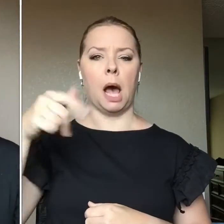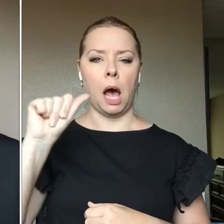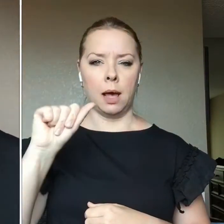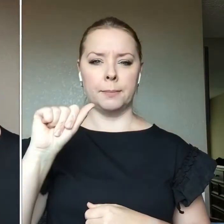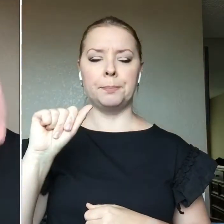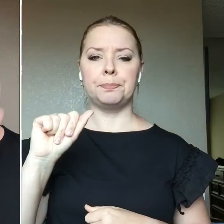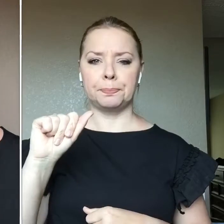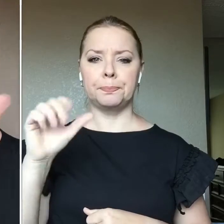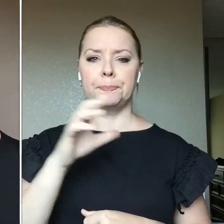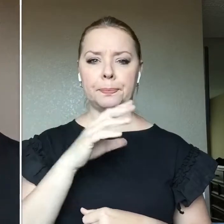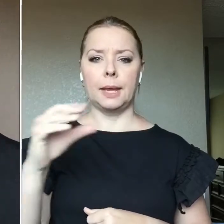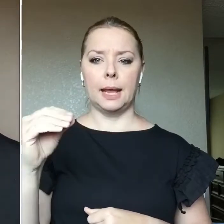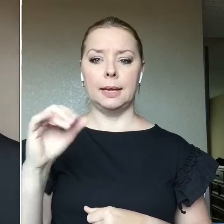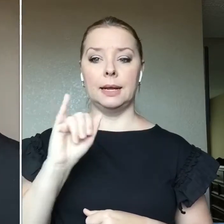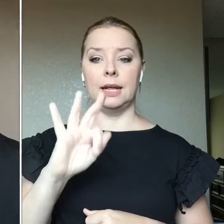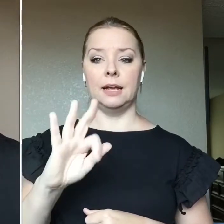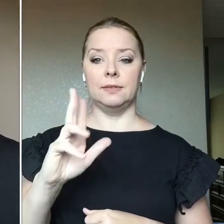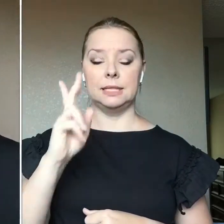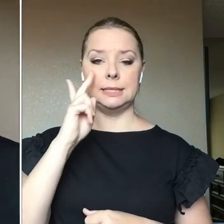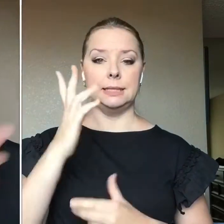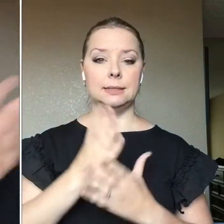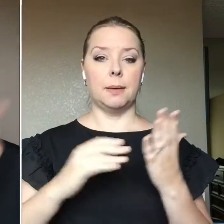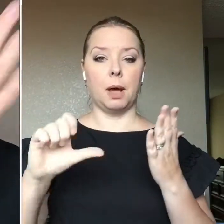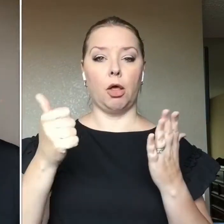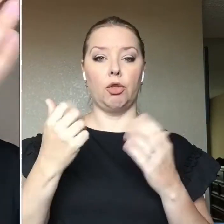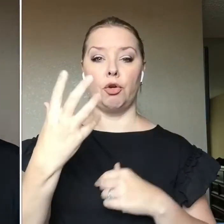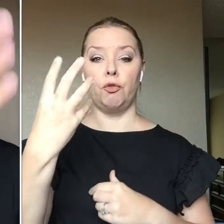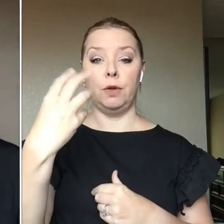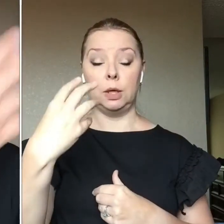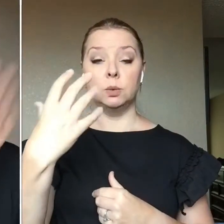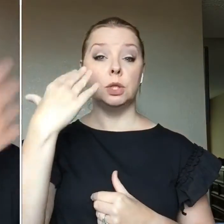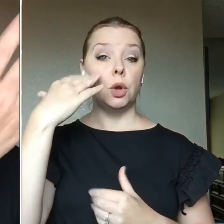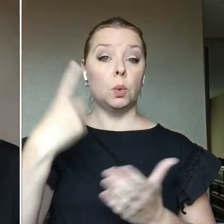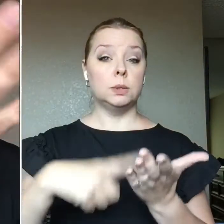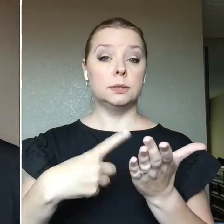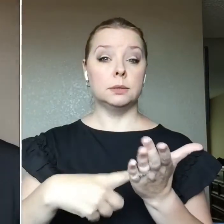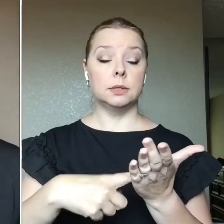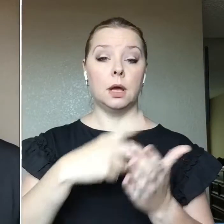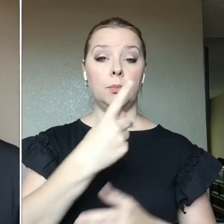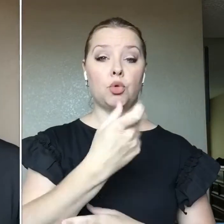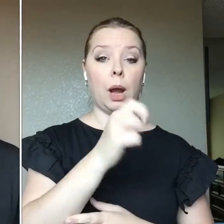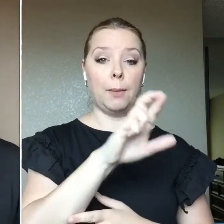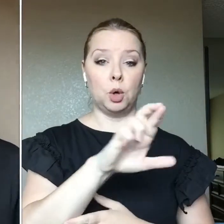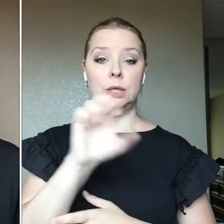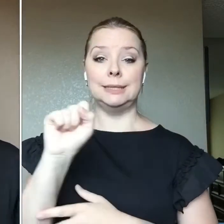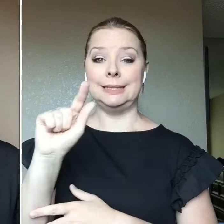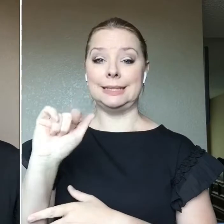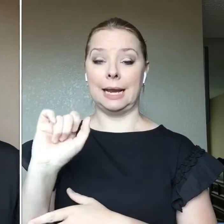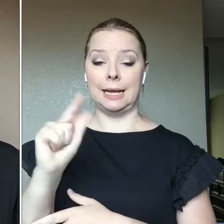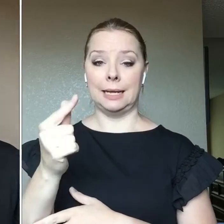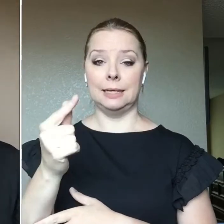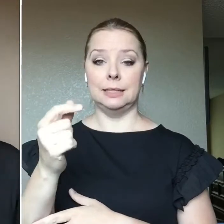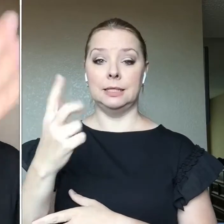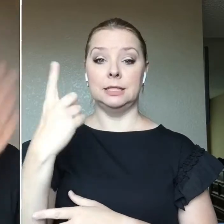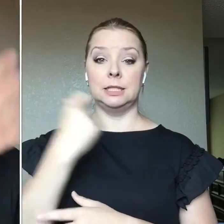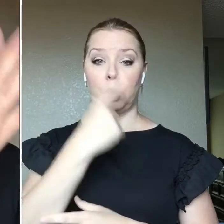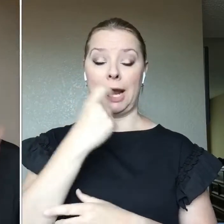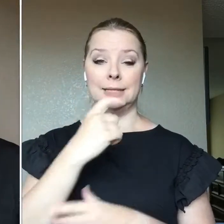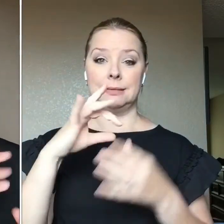And if you've seen some of my other videos You know I talk about how the primer and the setting sprays Bond together To